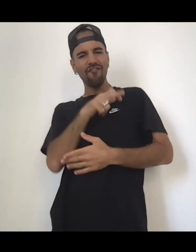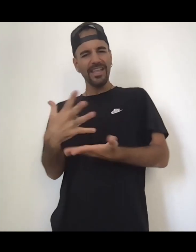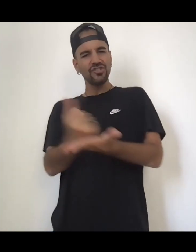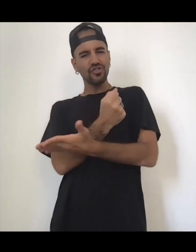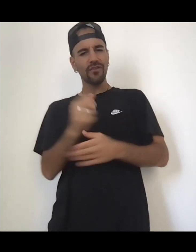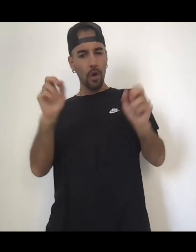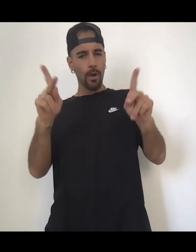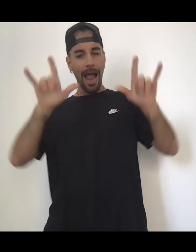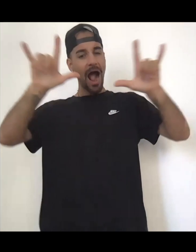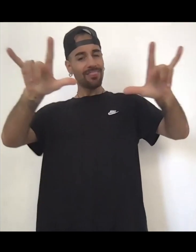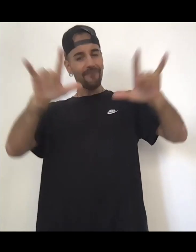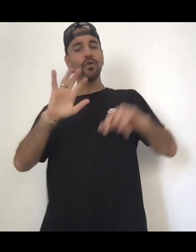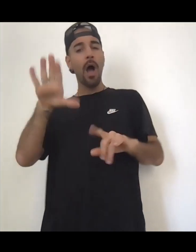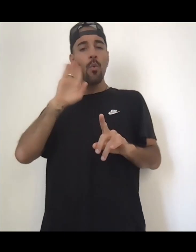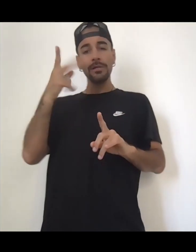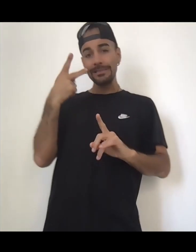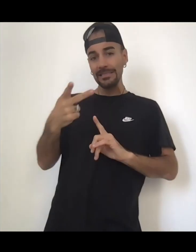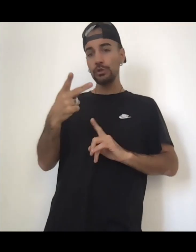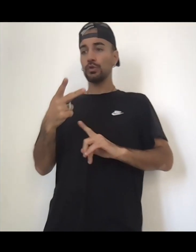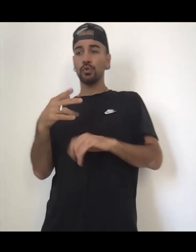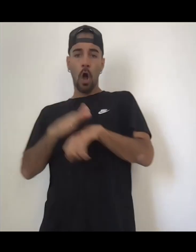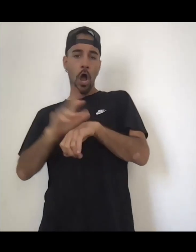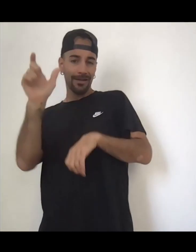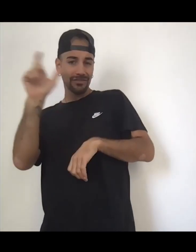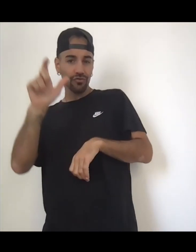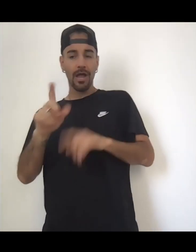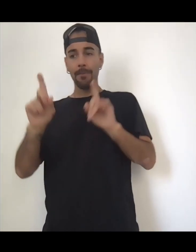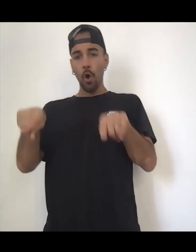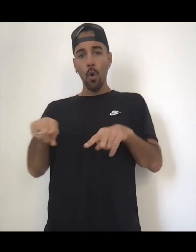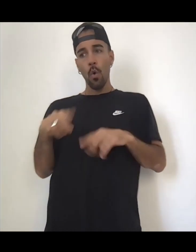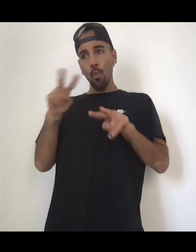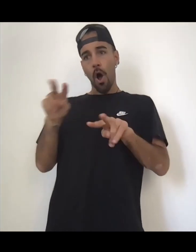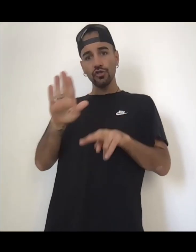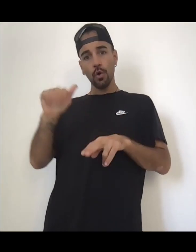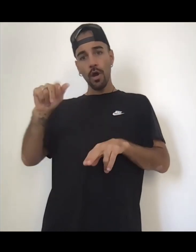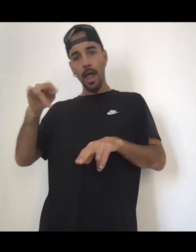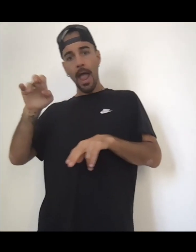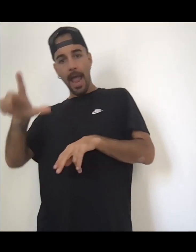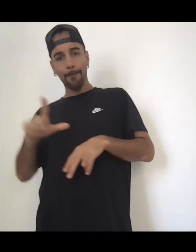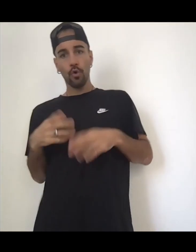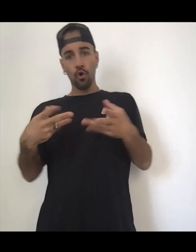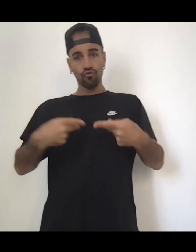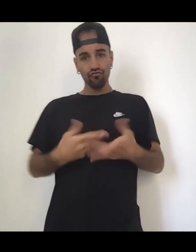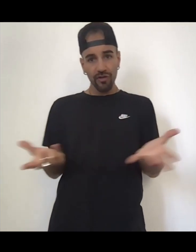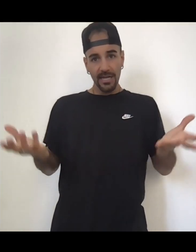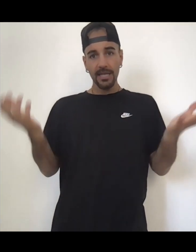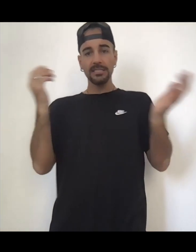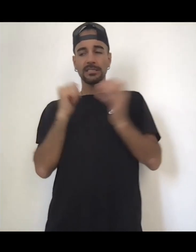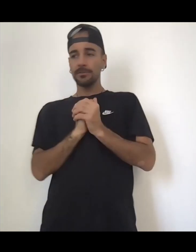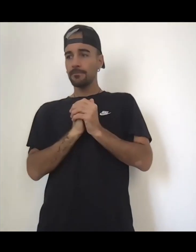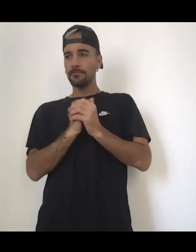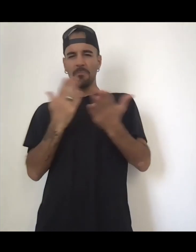love you okay so that is that I will see you guys on Instagram go watch your April readings um